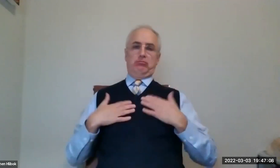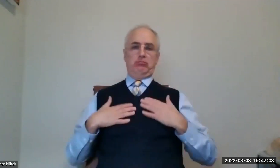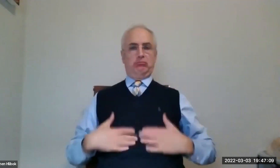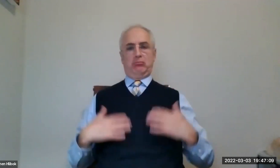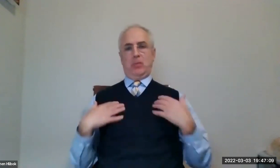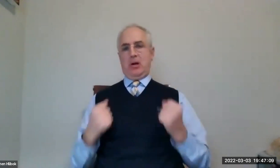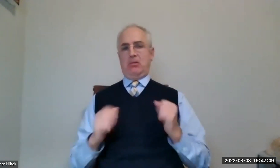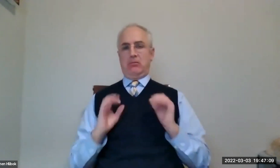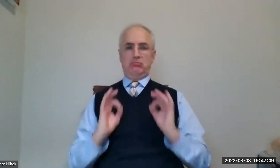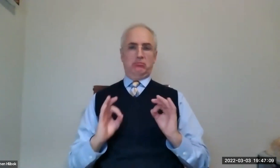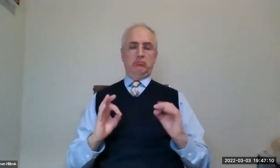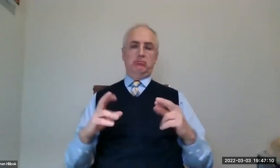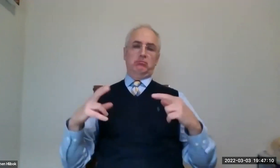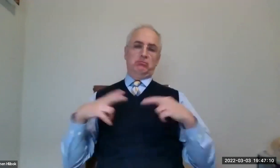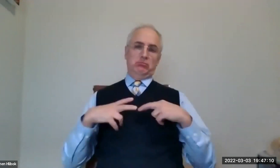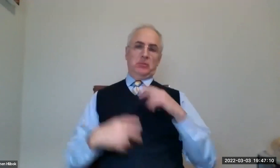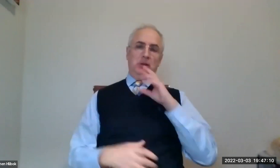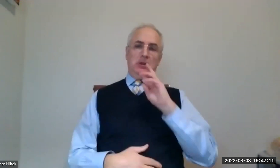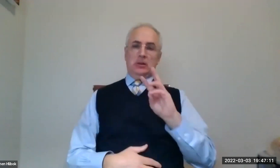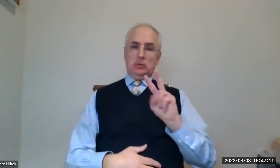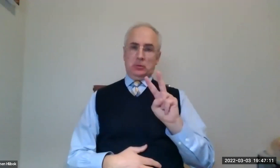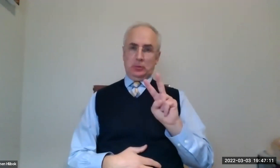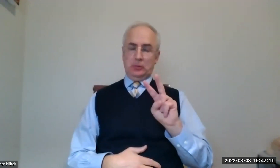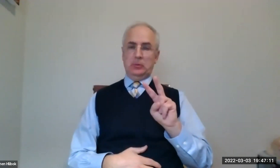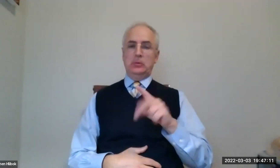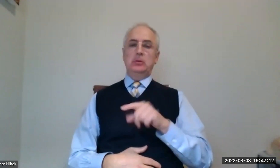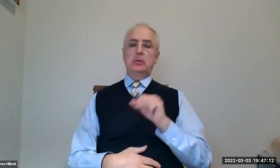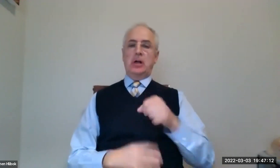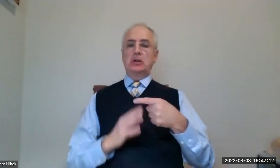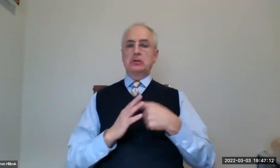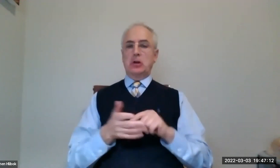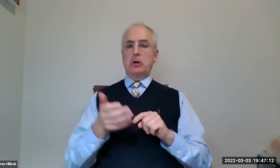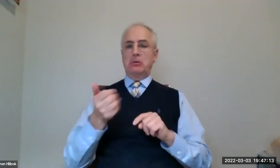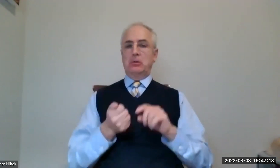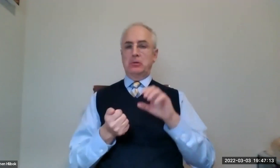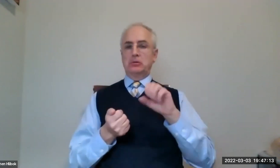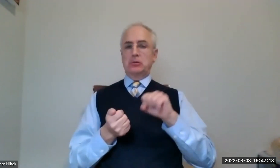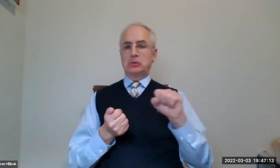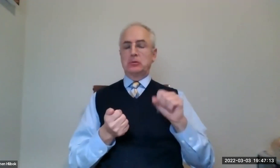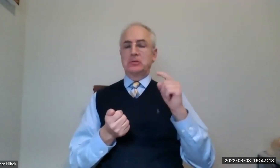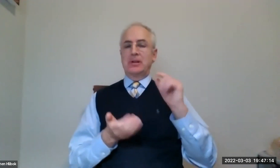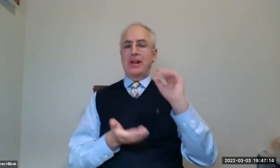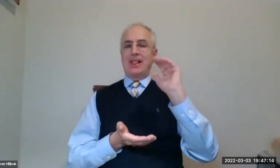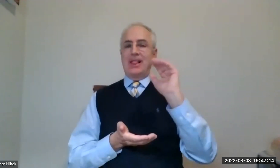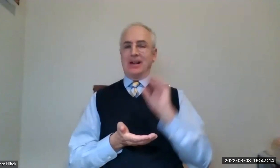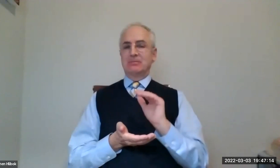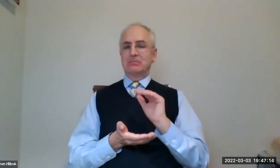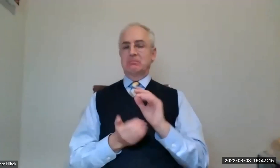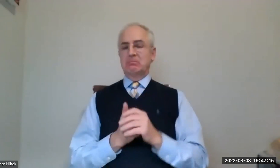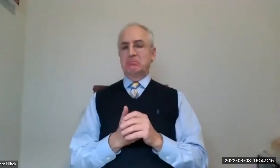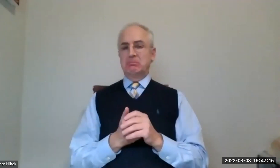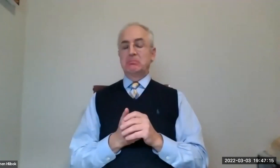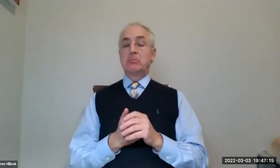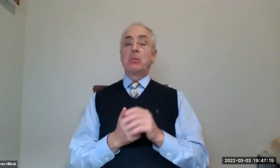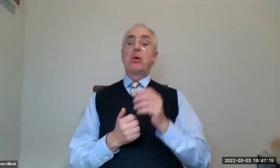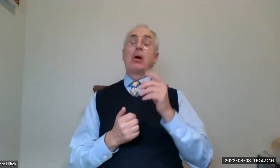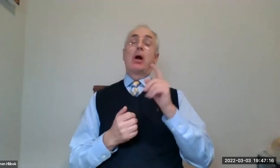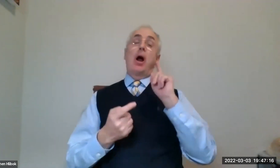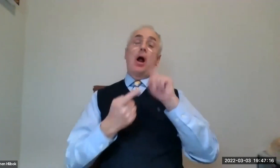I'm just, you know, a regular average person who's 62, let's say, and I start taking Social Security,